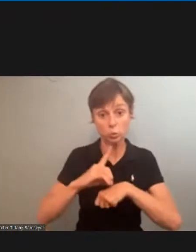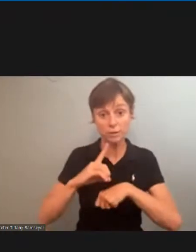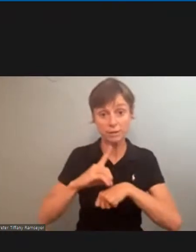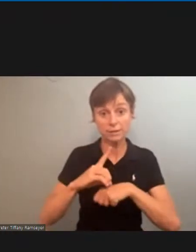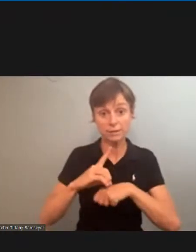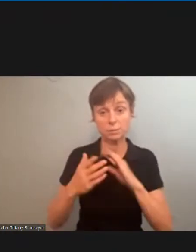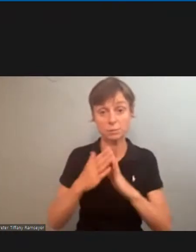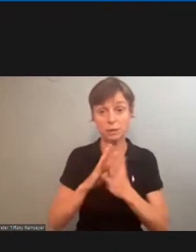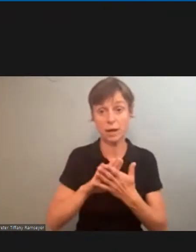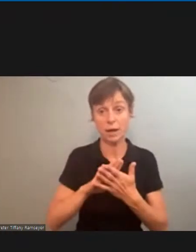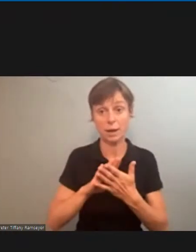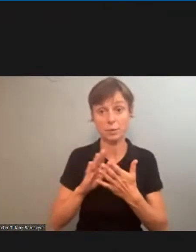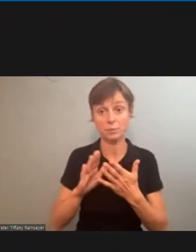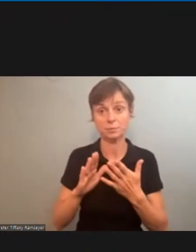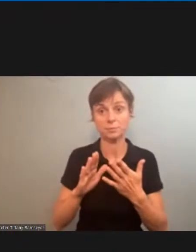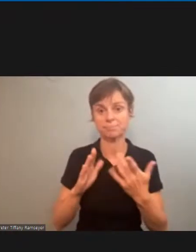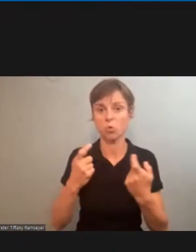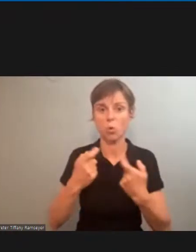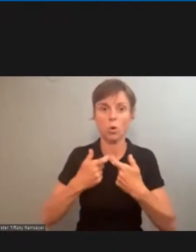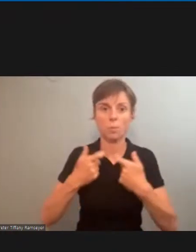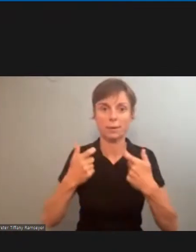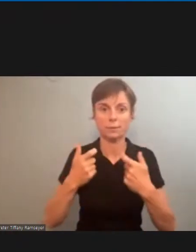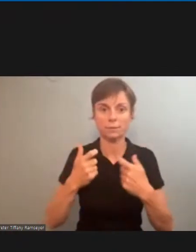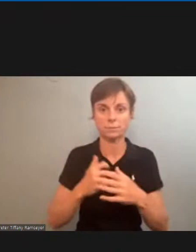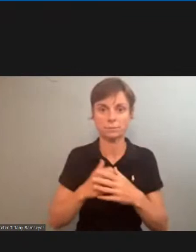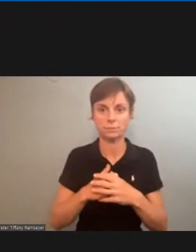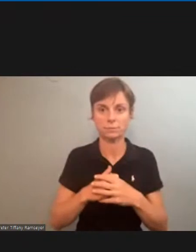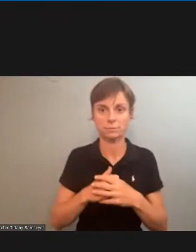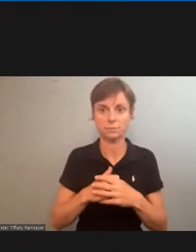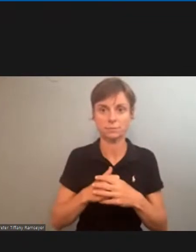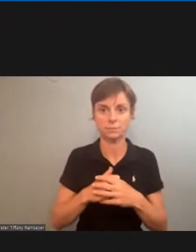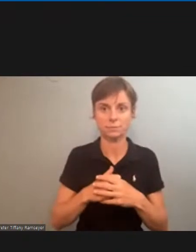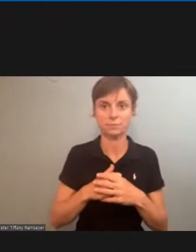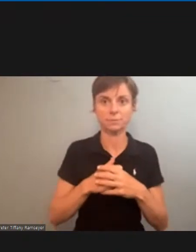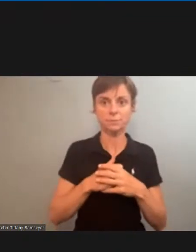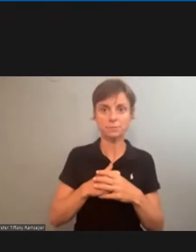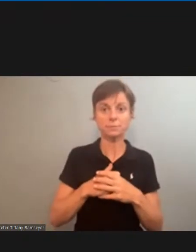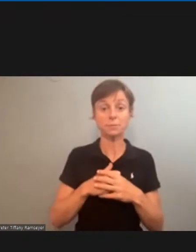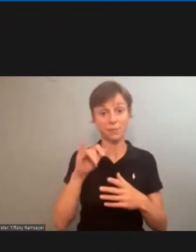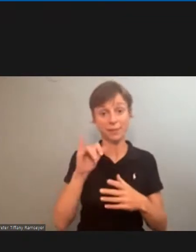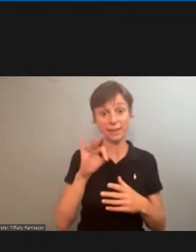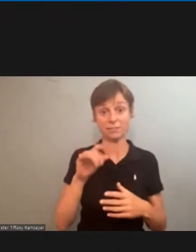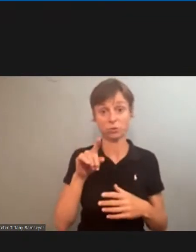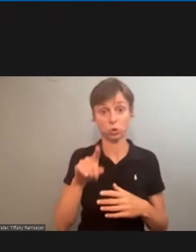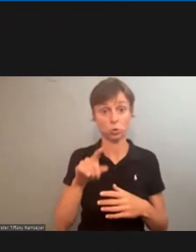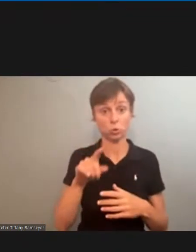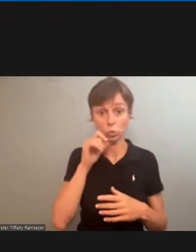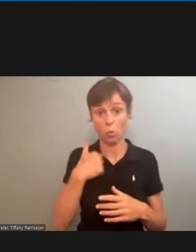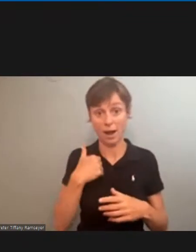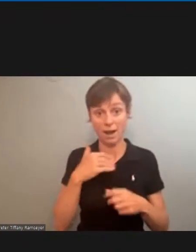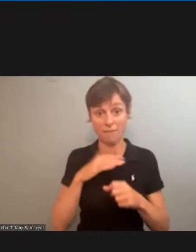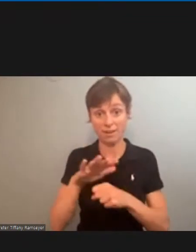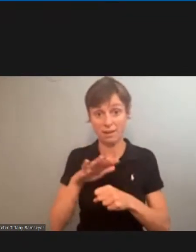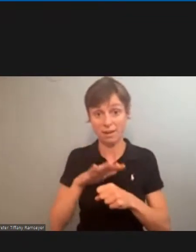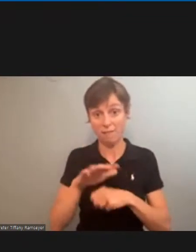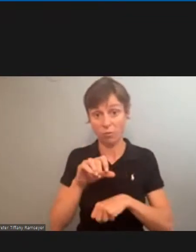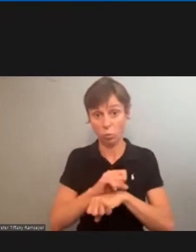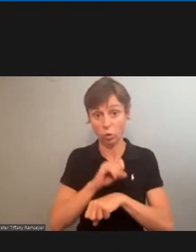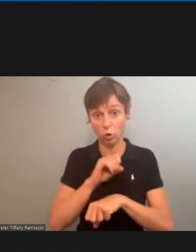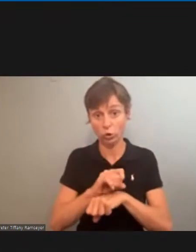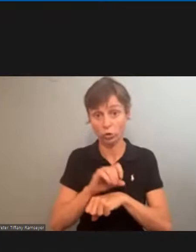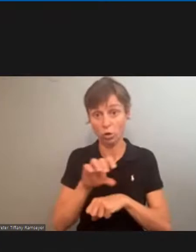become automated, is that if you don't have enough work,